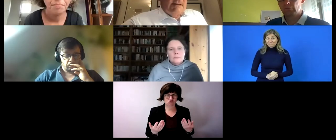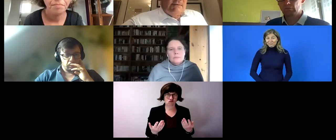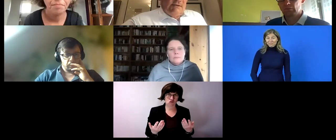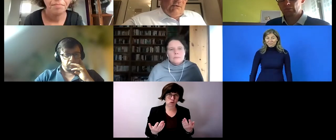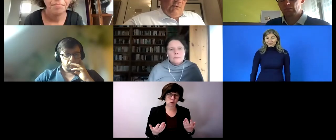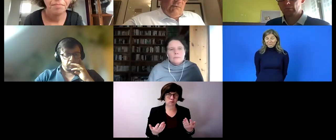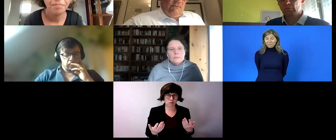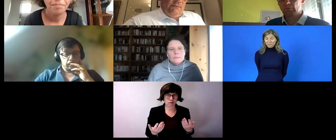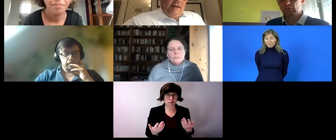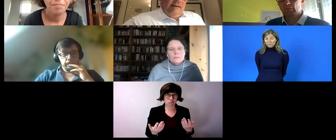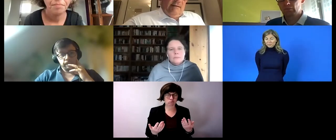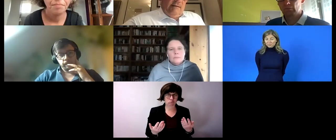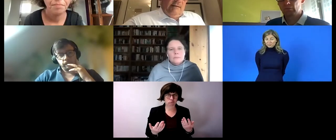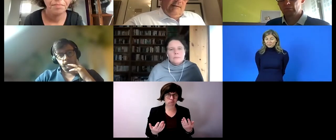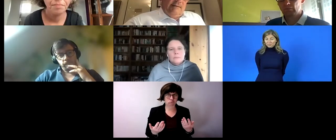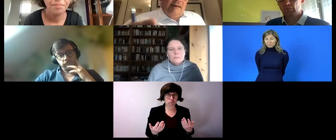well